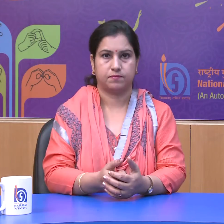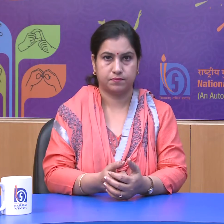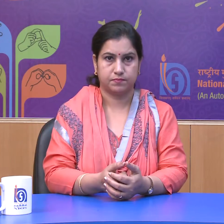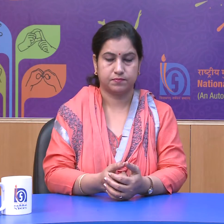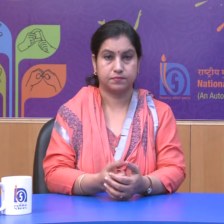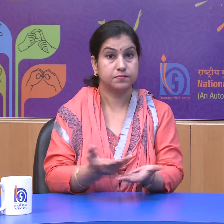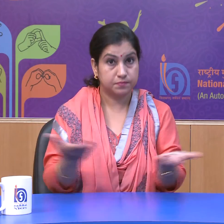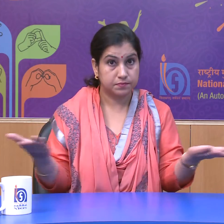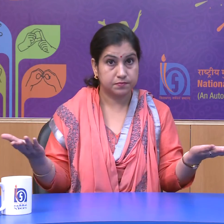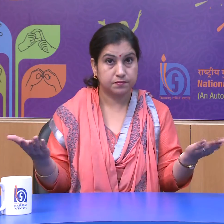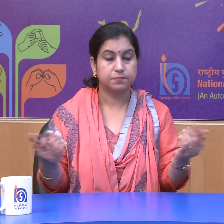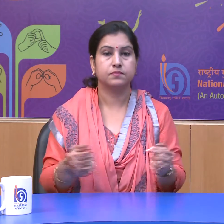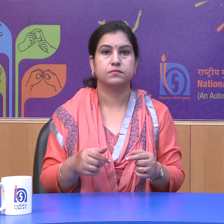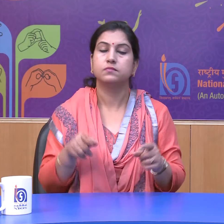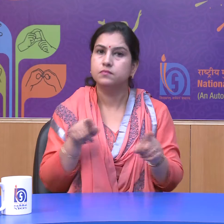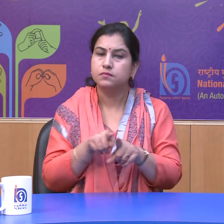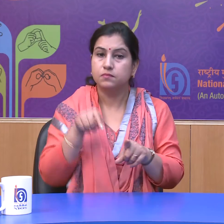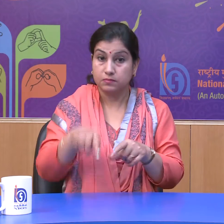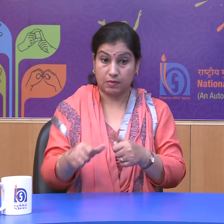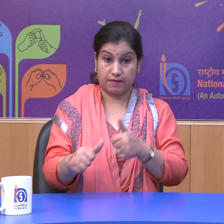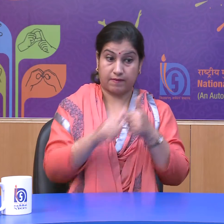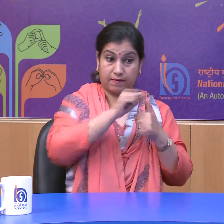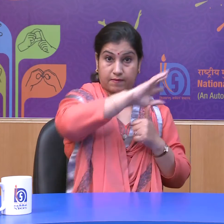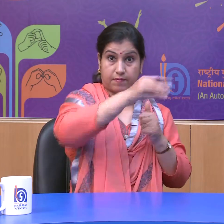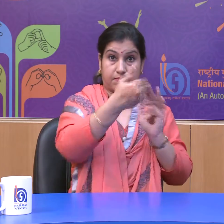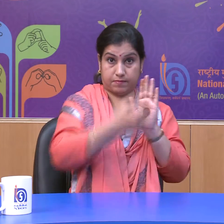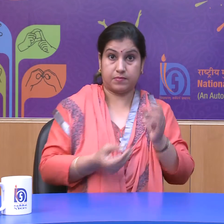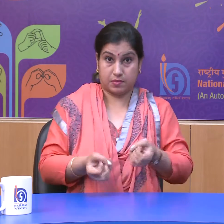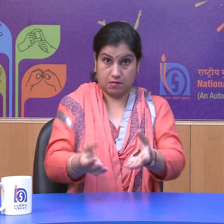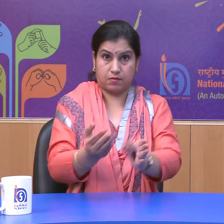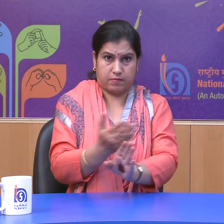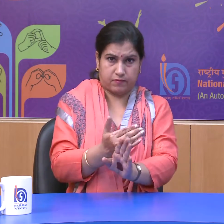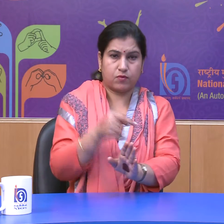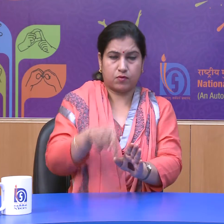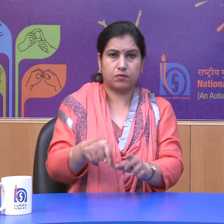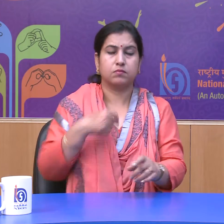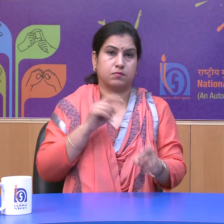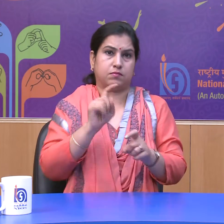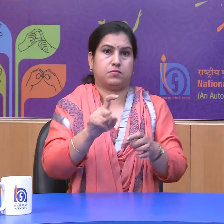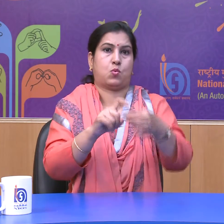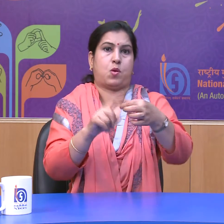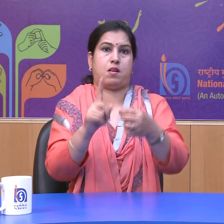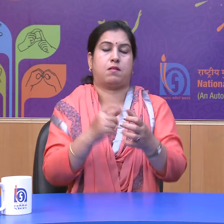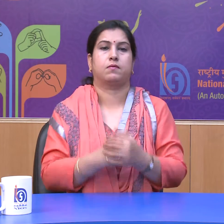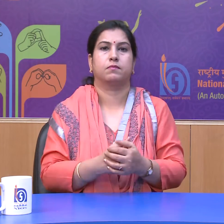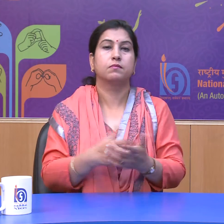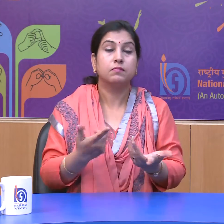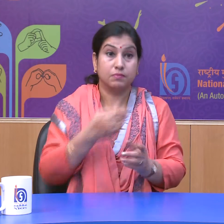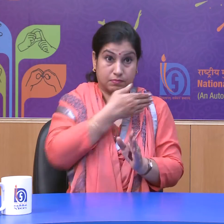Learners, before revising this lesson, let me ask you a question based on today's lesson.